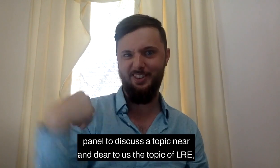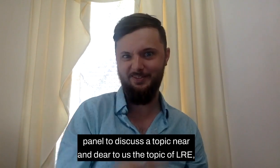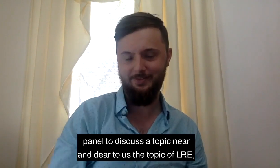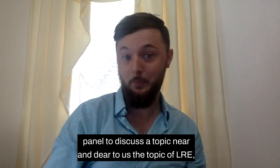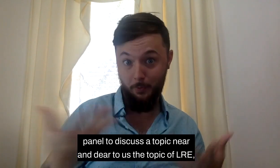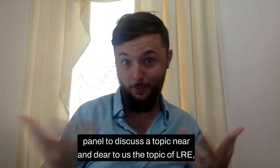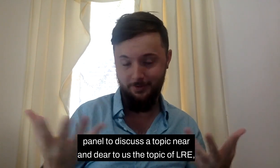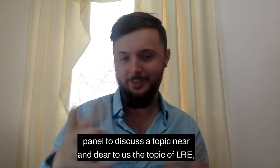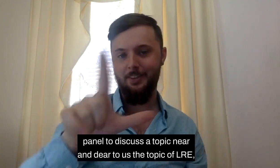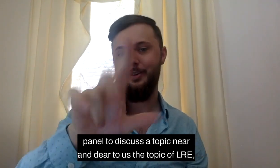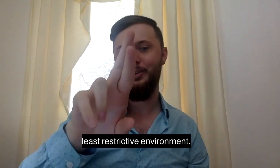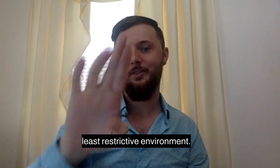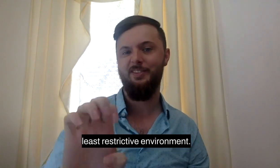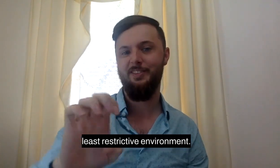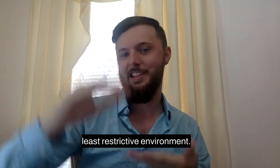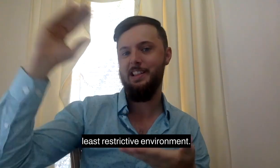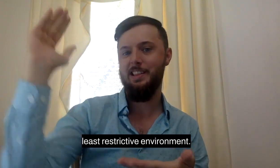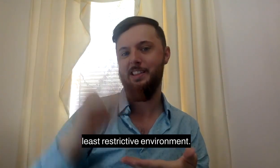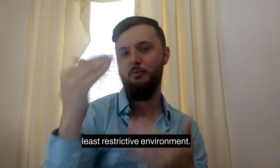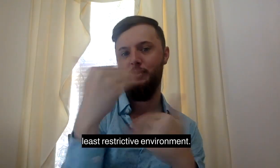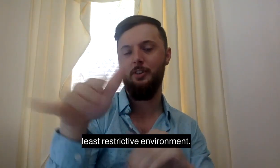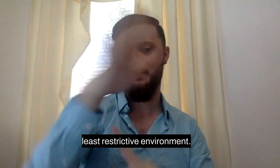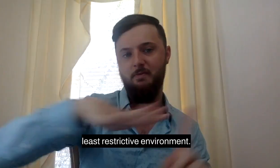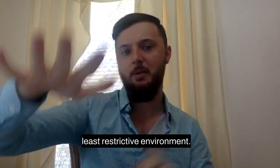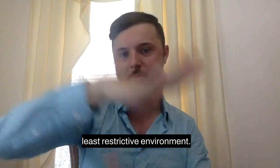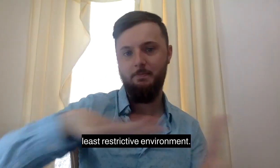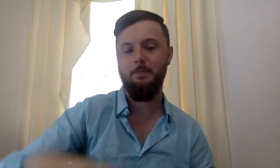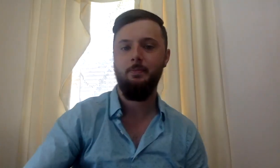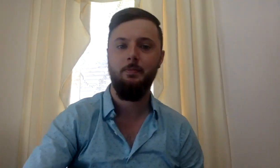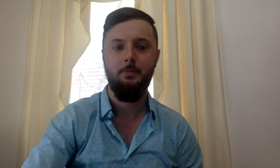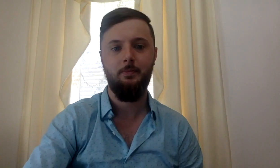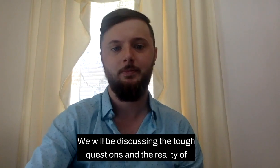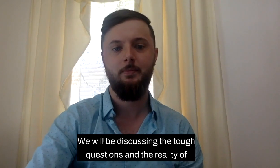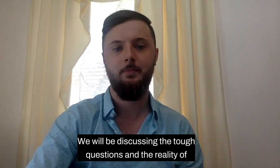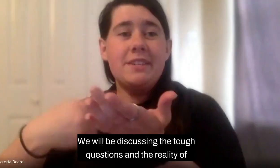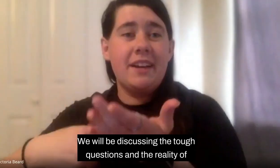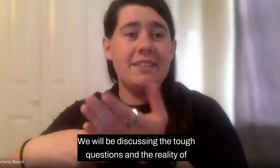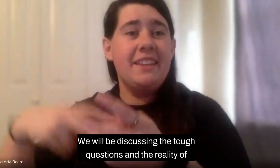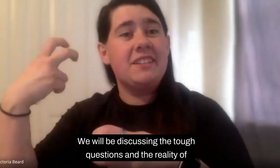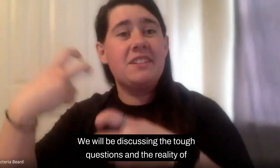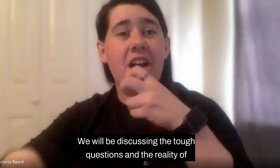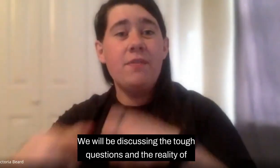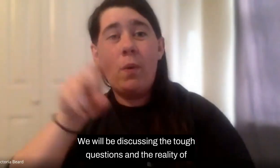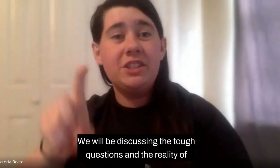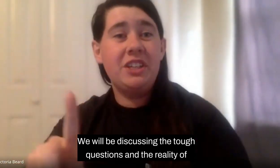us, the topic of LRE, least restrictive environment. We will be discussing the tough questions